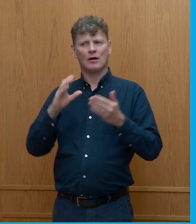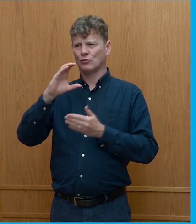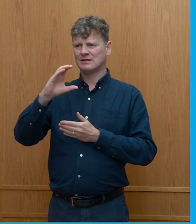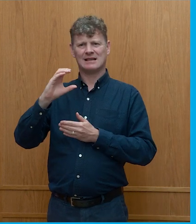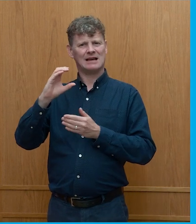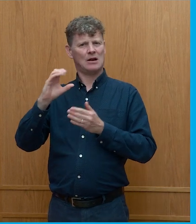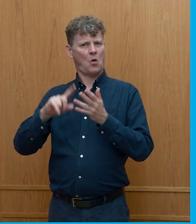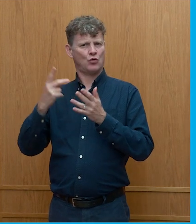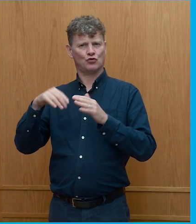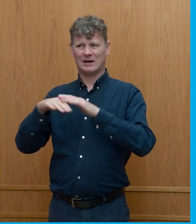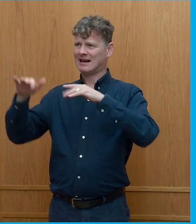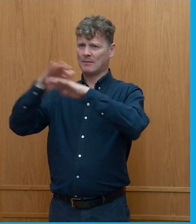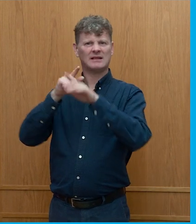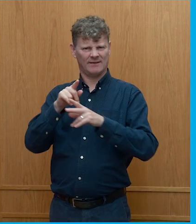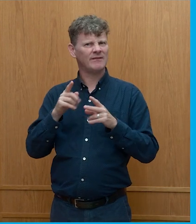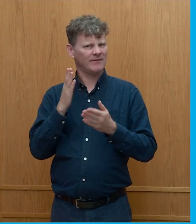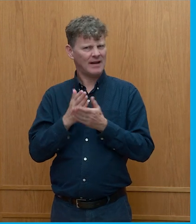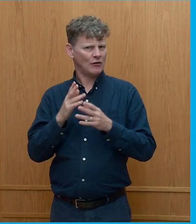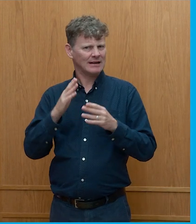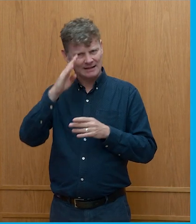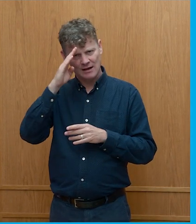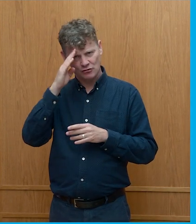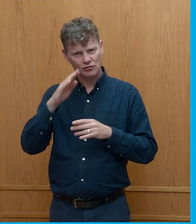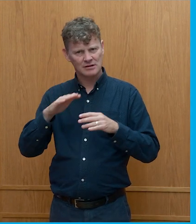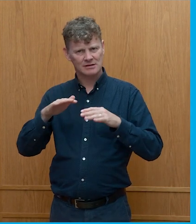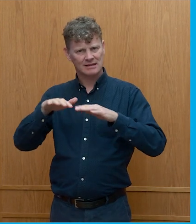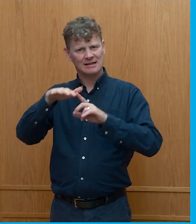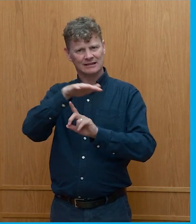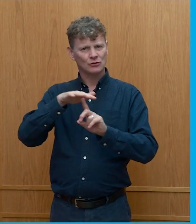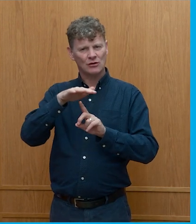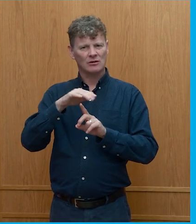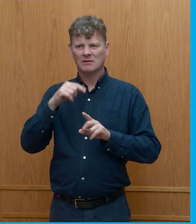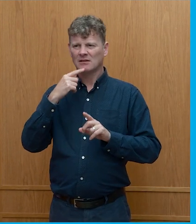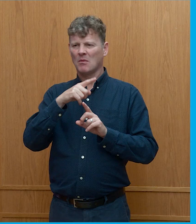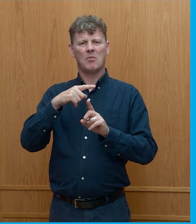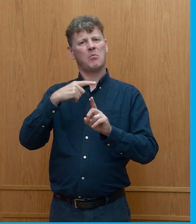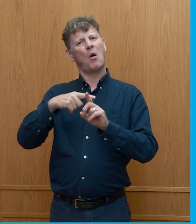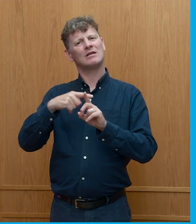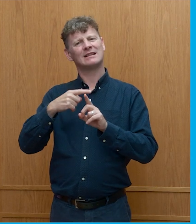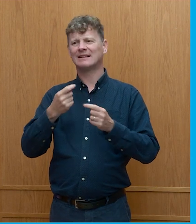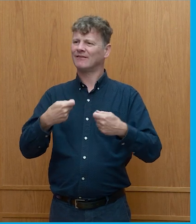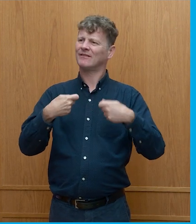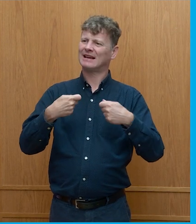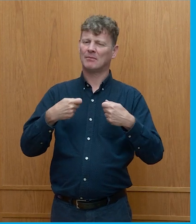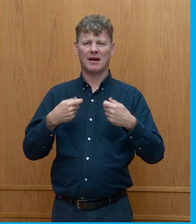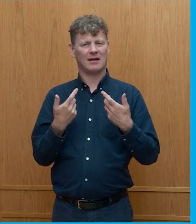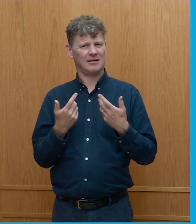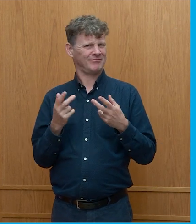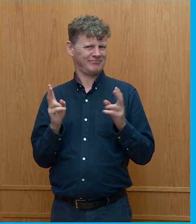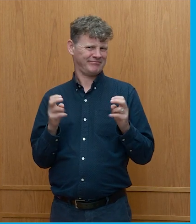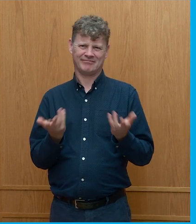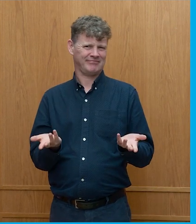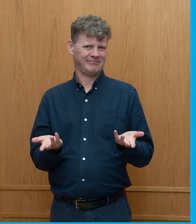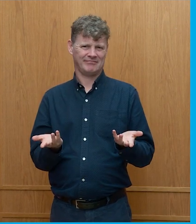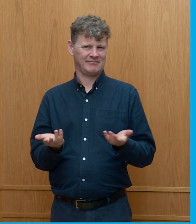very, very dangerous situation. It's all to do with positive feedback and positive feedback and